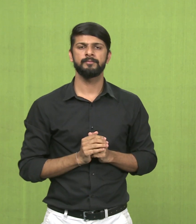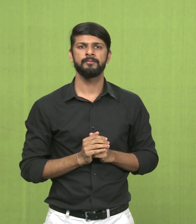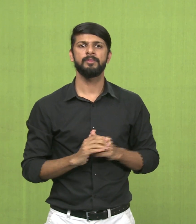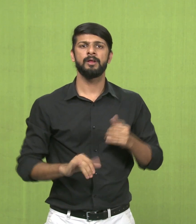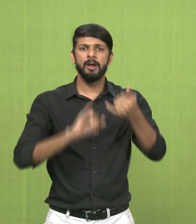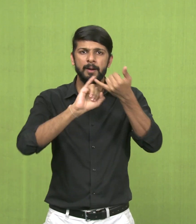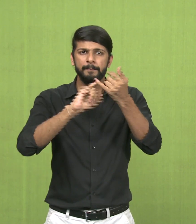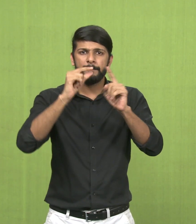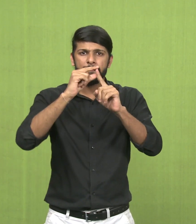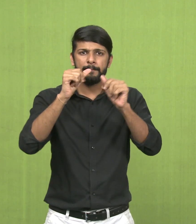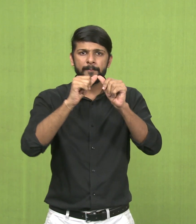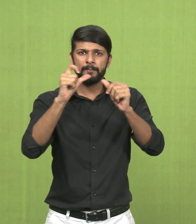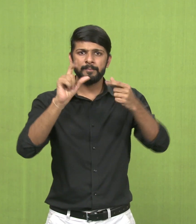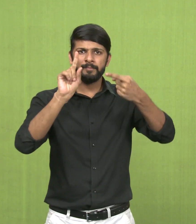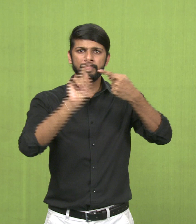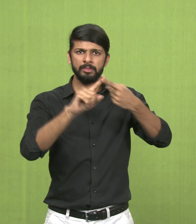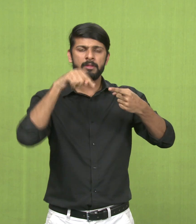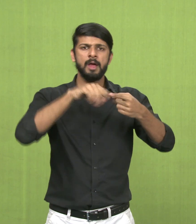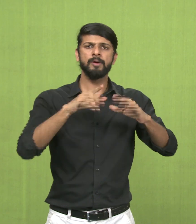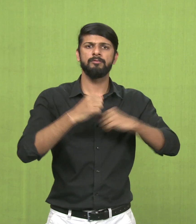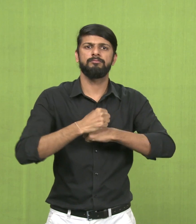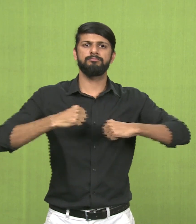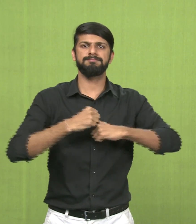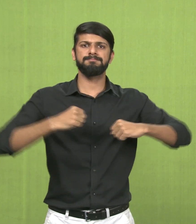Fourth, is the form is the of Fourth,